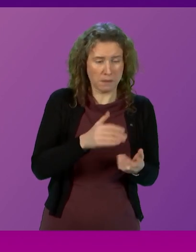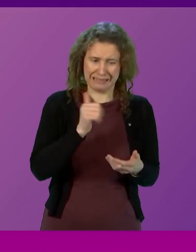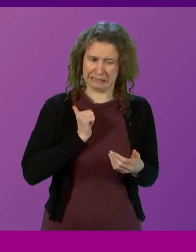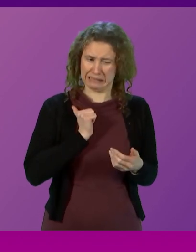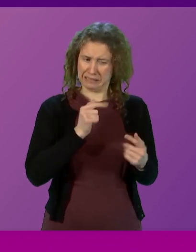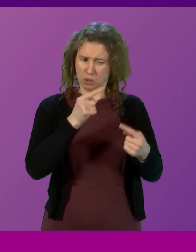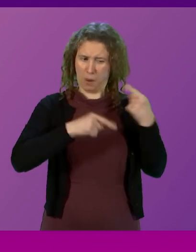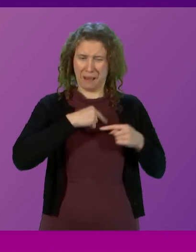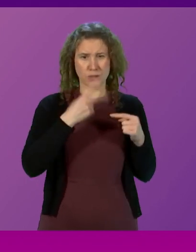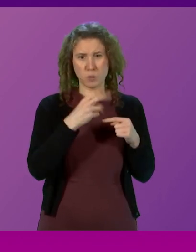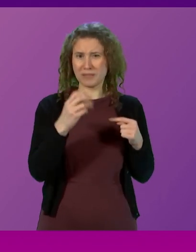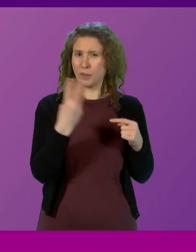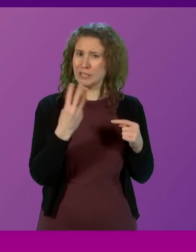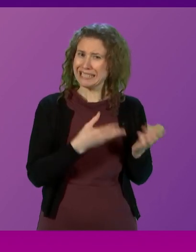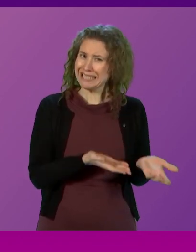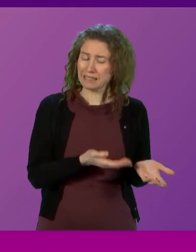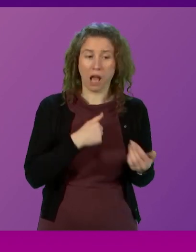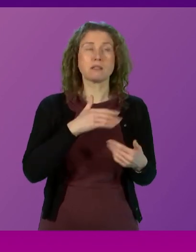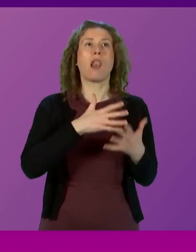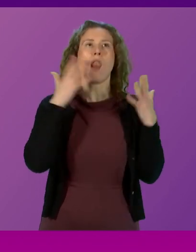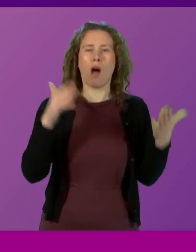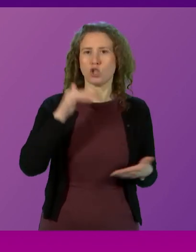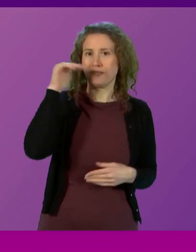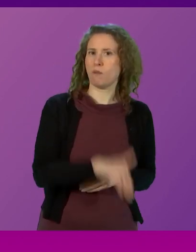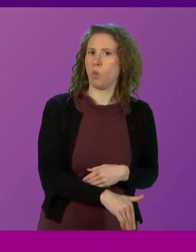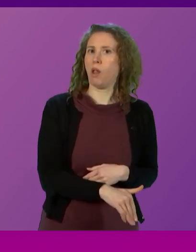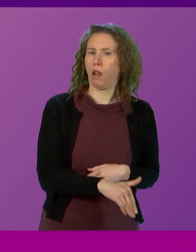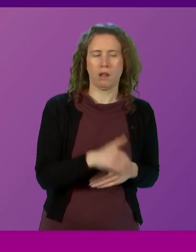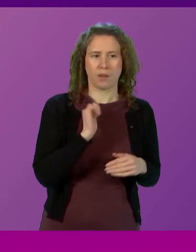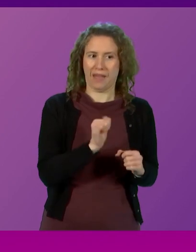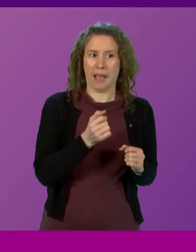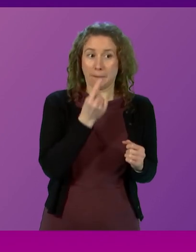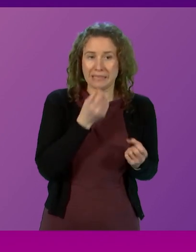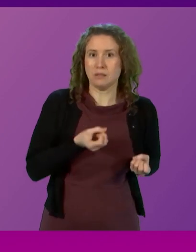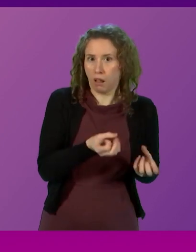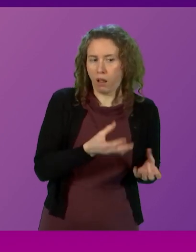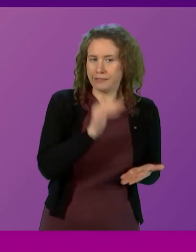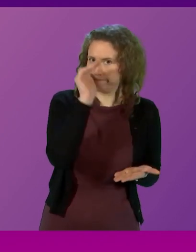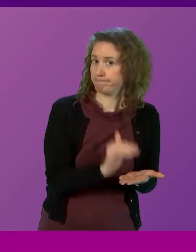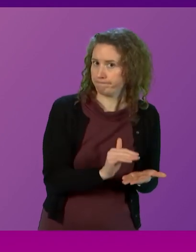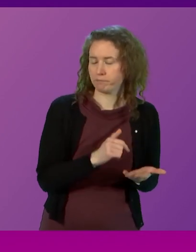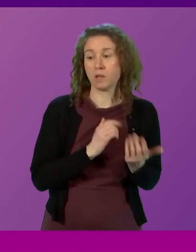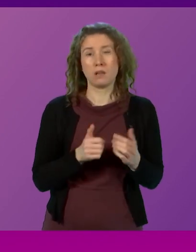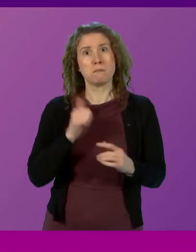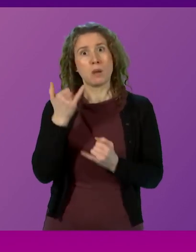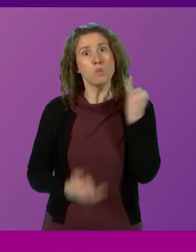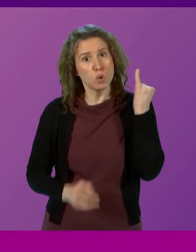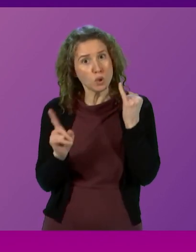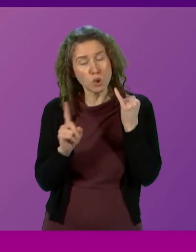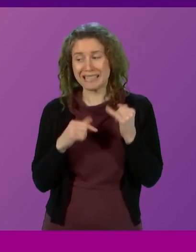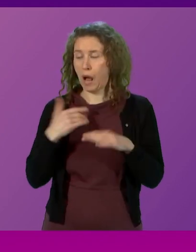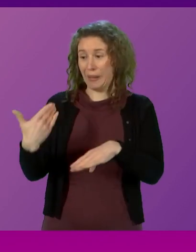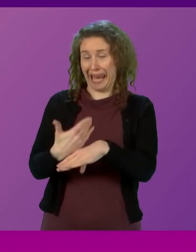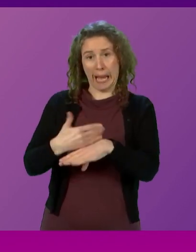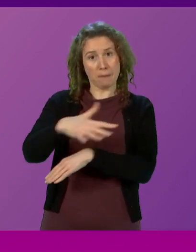2013 levels, the largest fall since records began. To compound matters, our labour market has also been